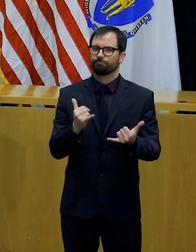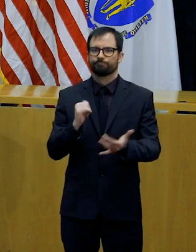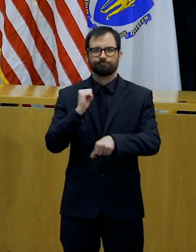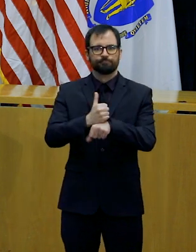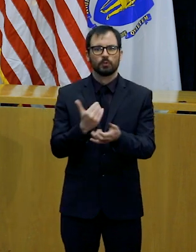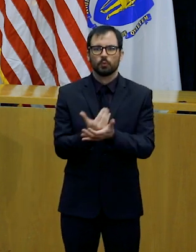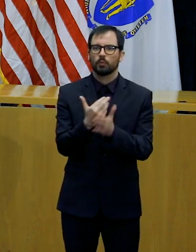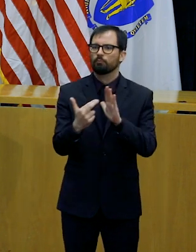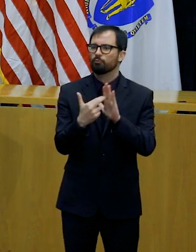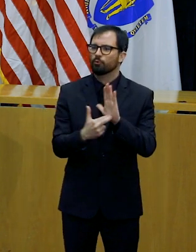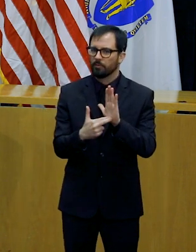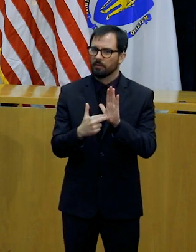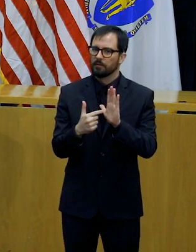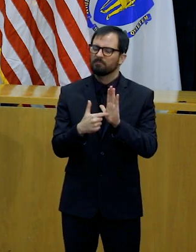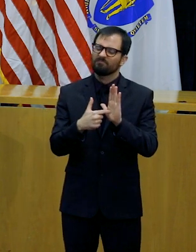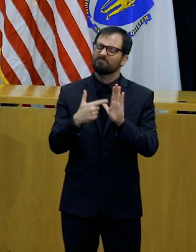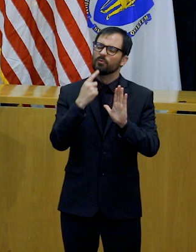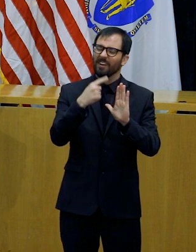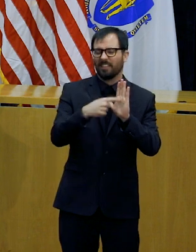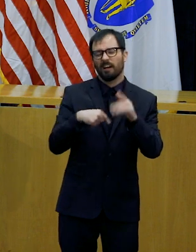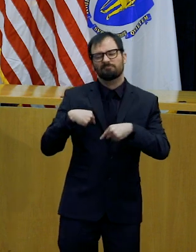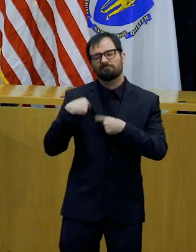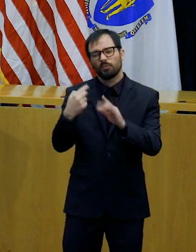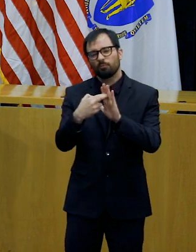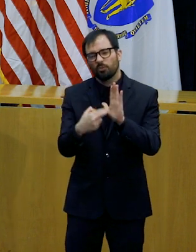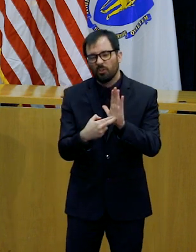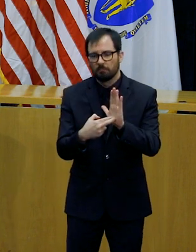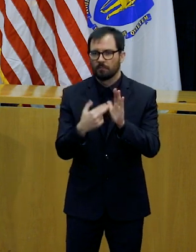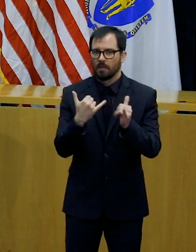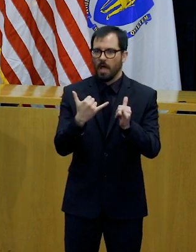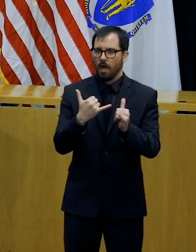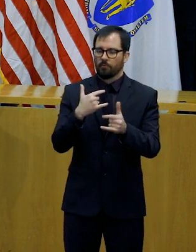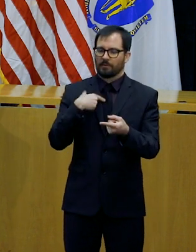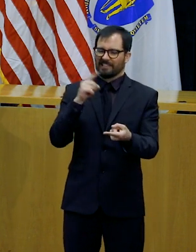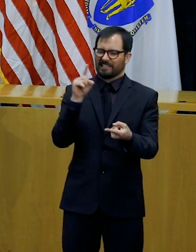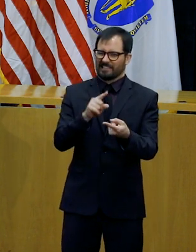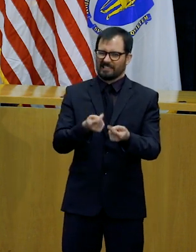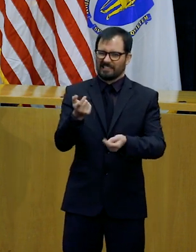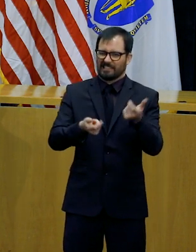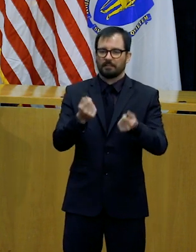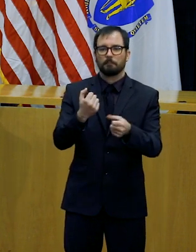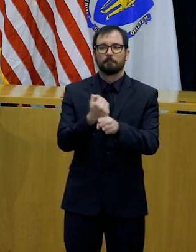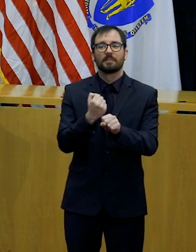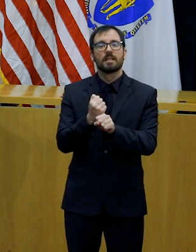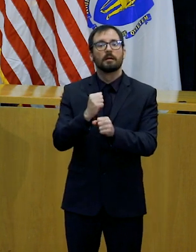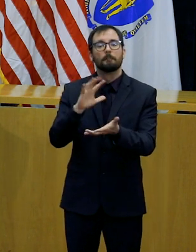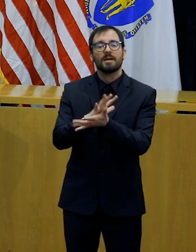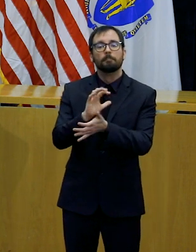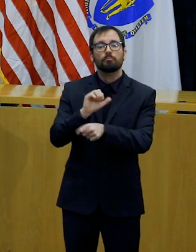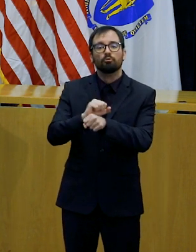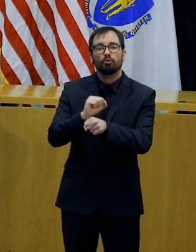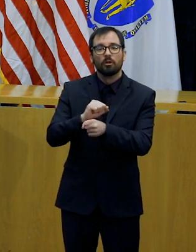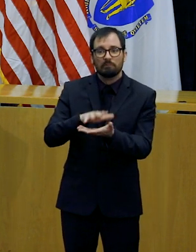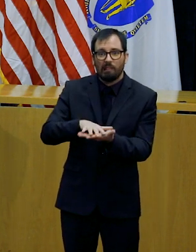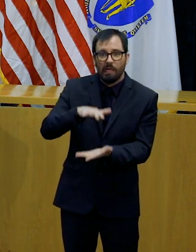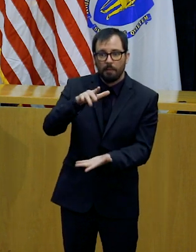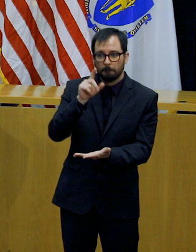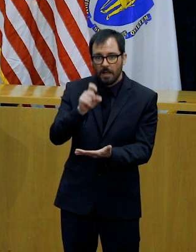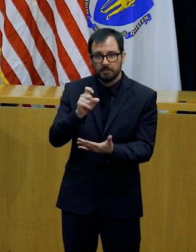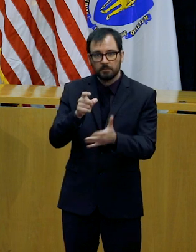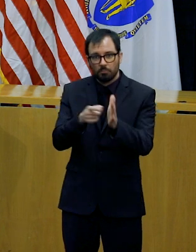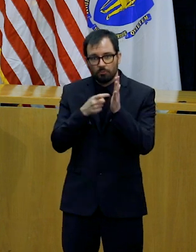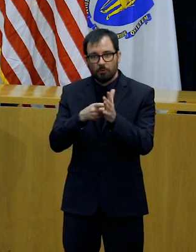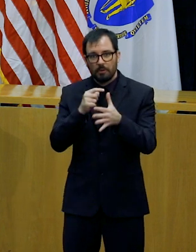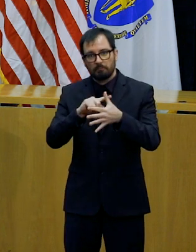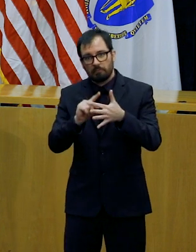Massachusetts if our hospitals need to call in more frontline healthcare workers. We also issued a series of new emergency orders to make it